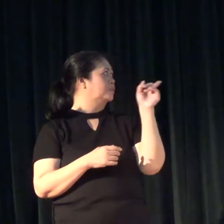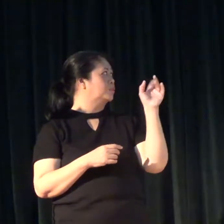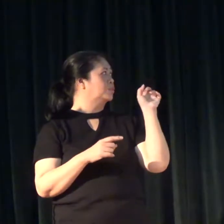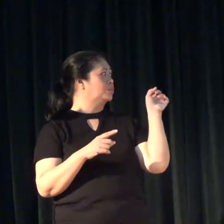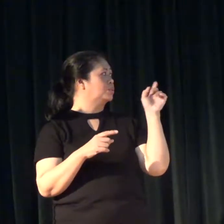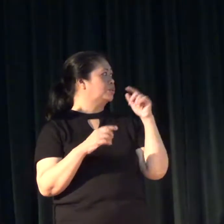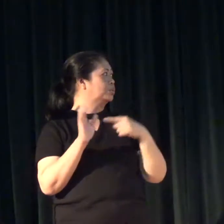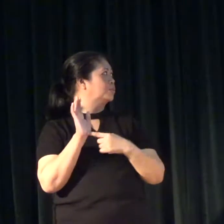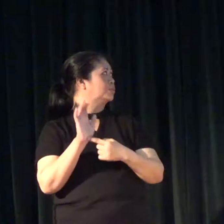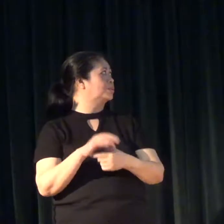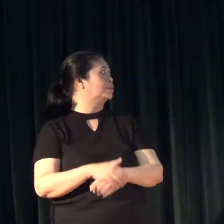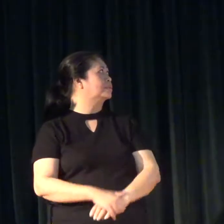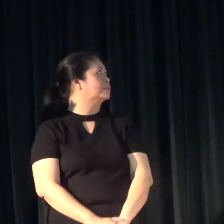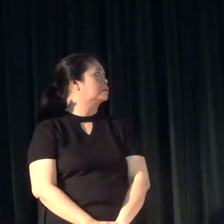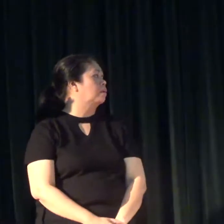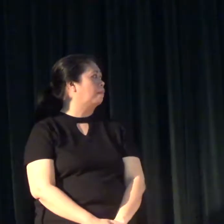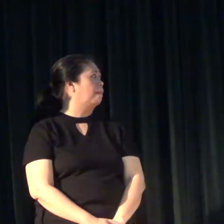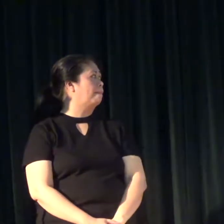to show you.